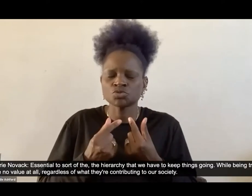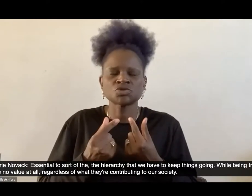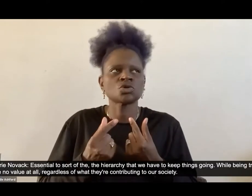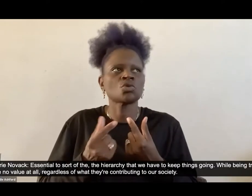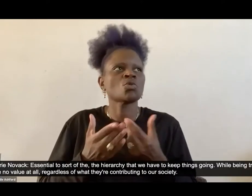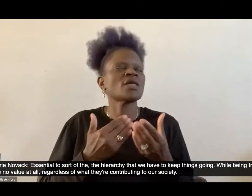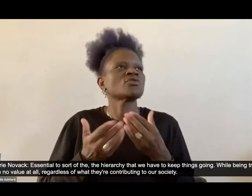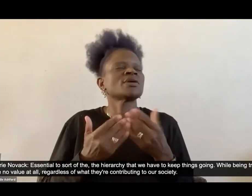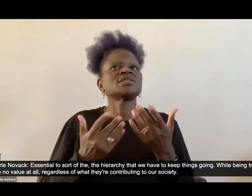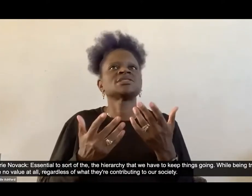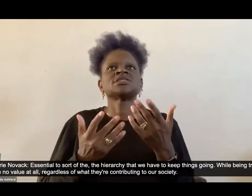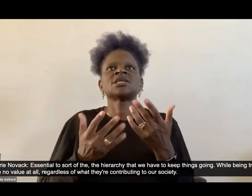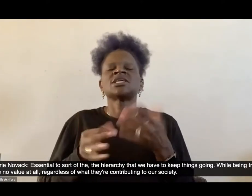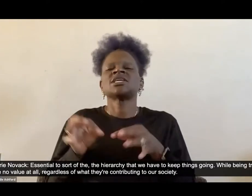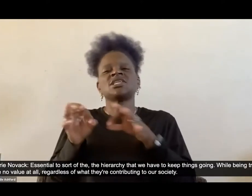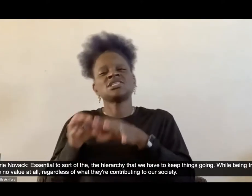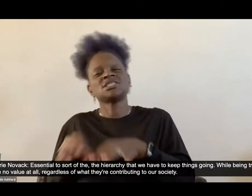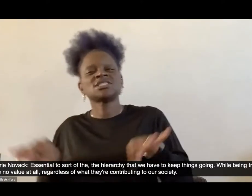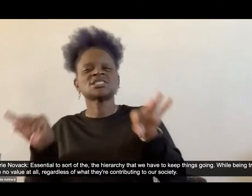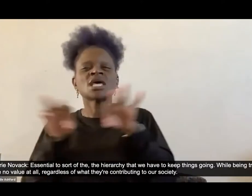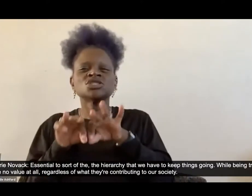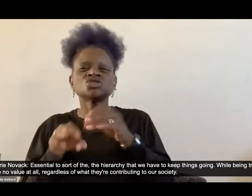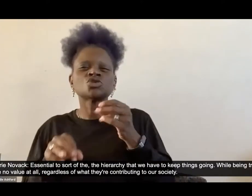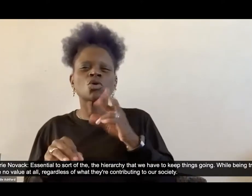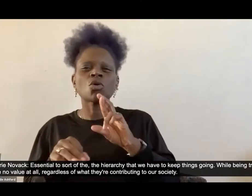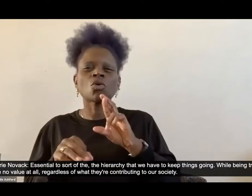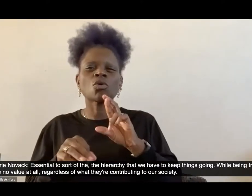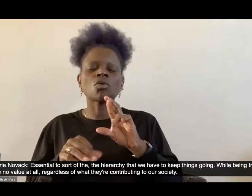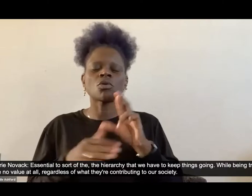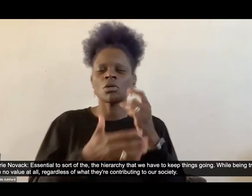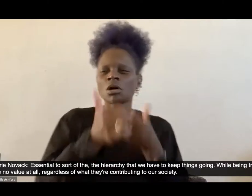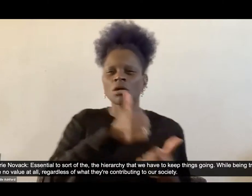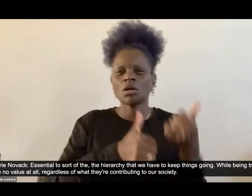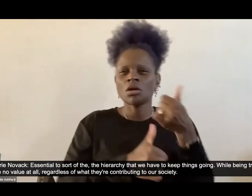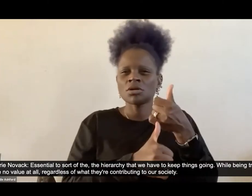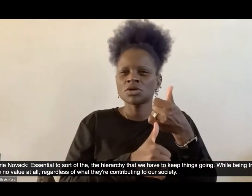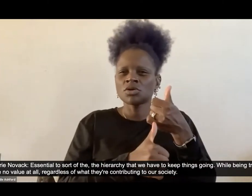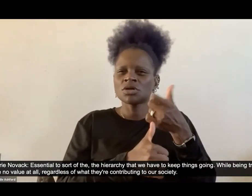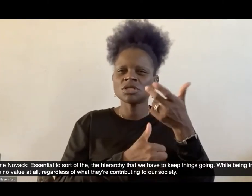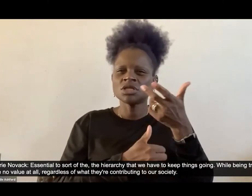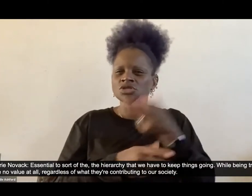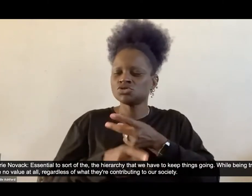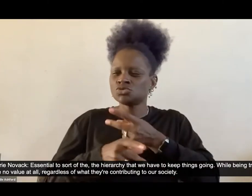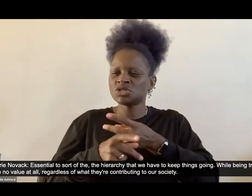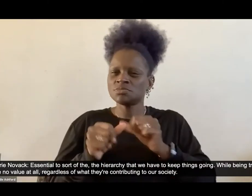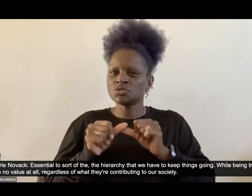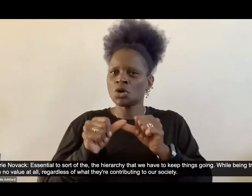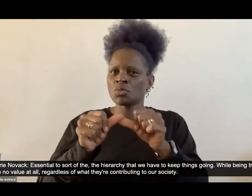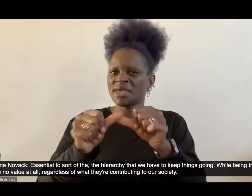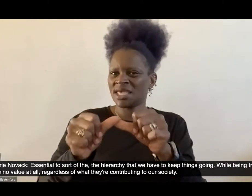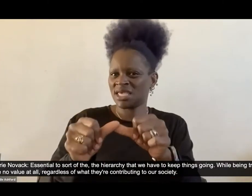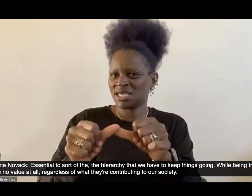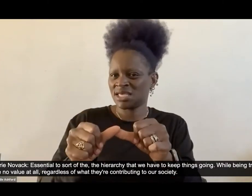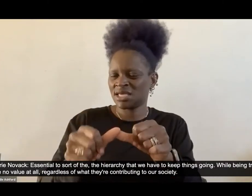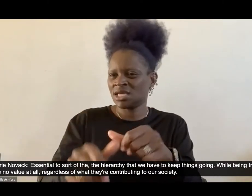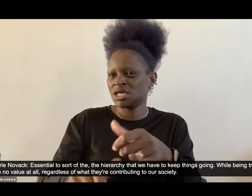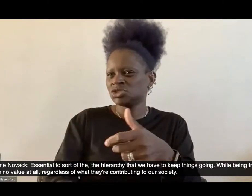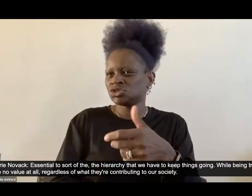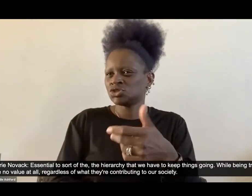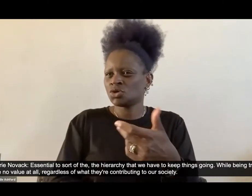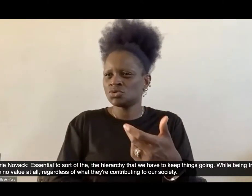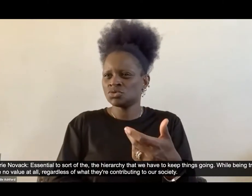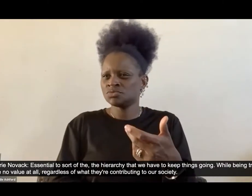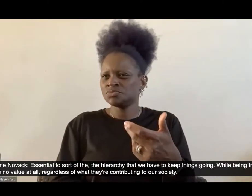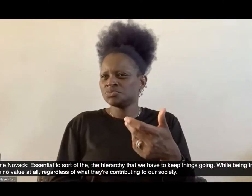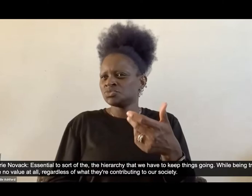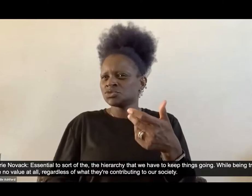to sort of the hierarchy that we have, um, to keep things going while, uh, being treated like they have no value at all, regardless